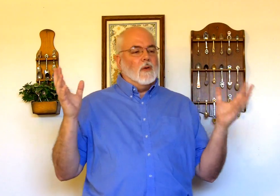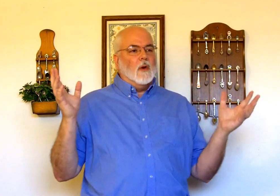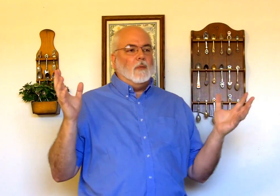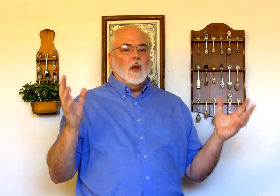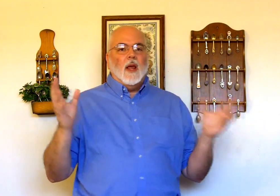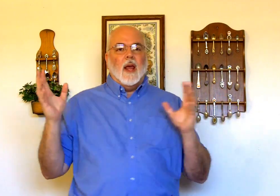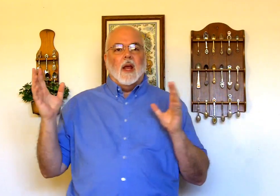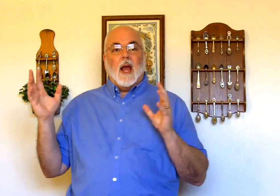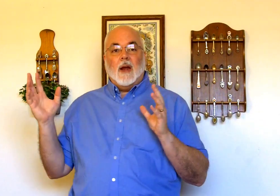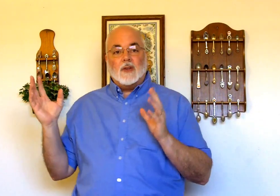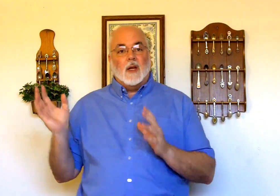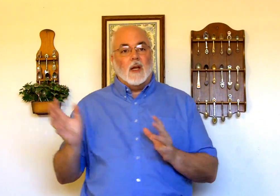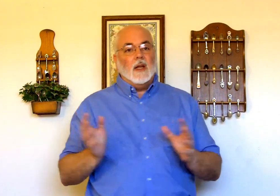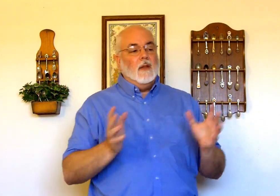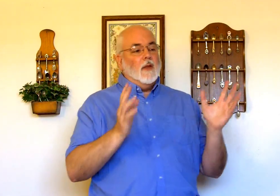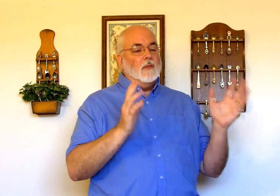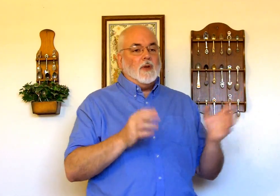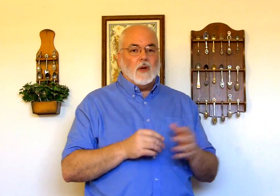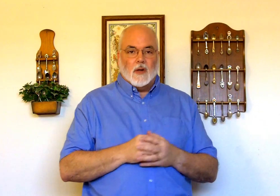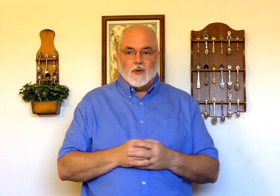group, and I'd actually lead them to church.